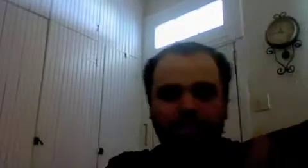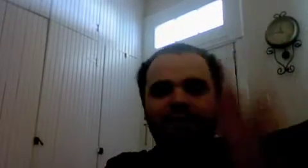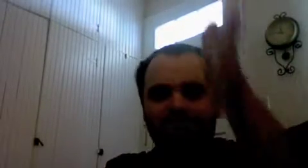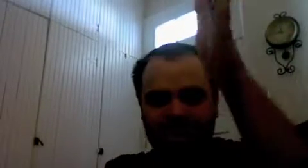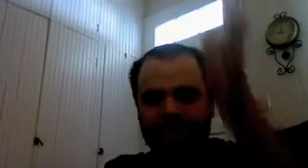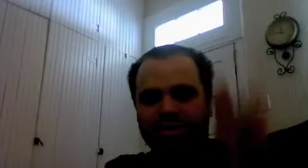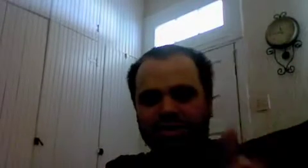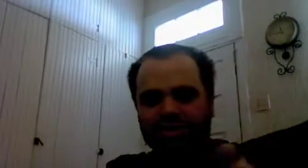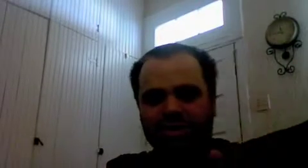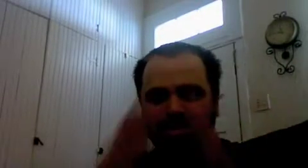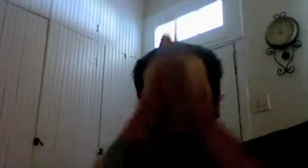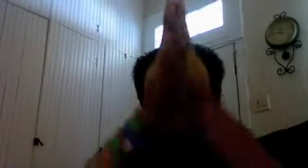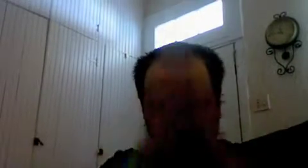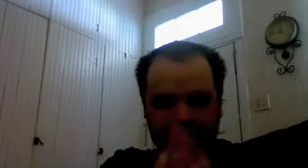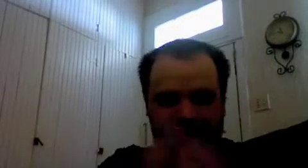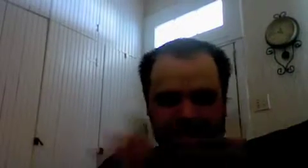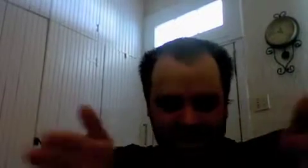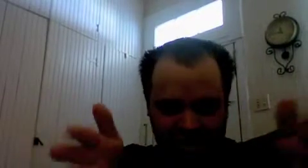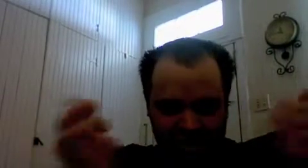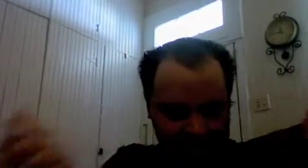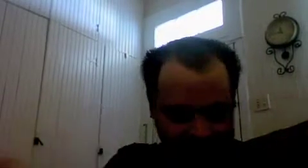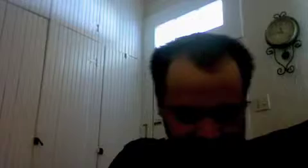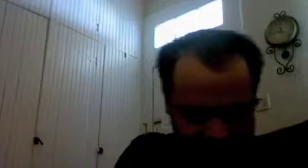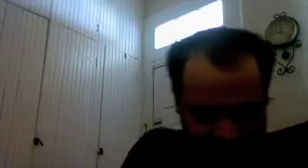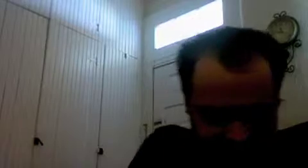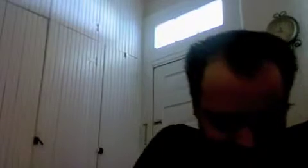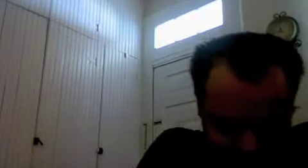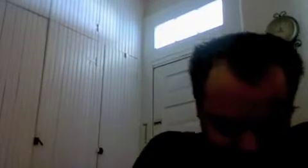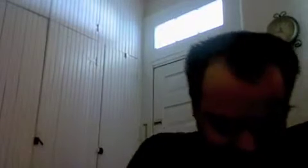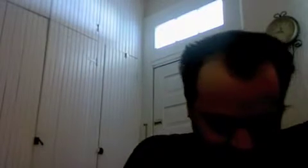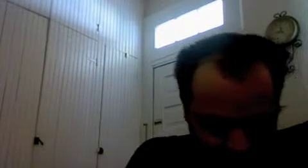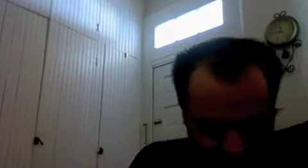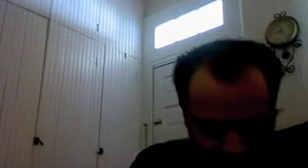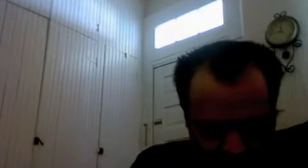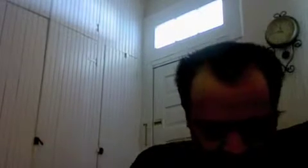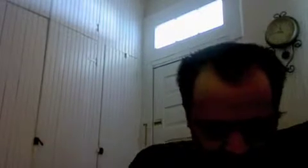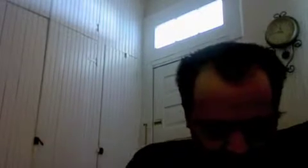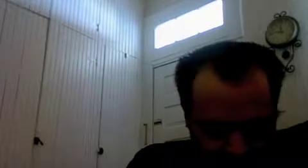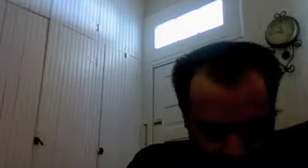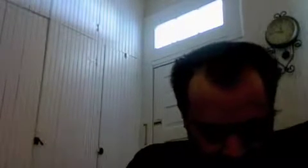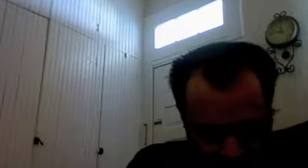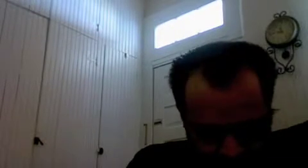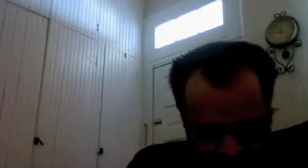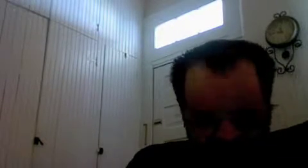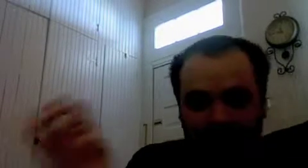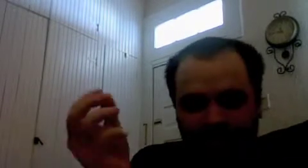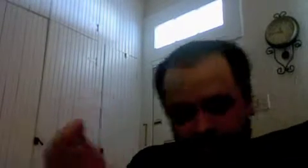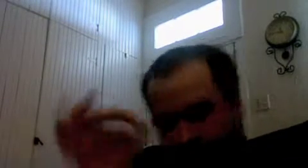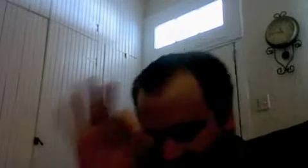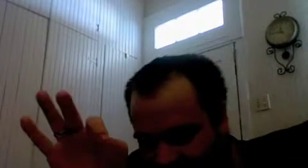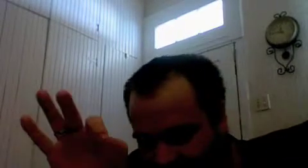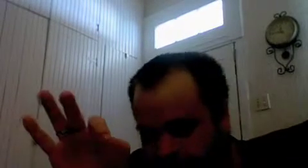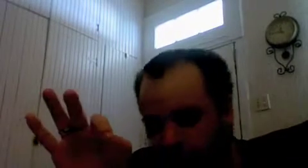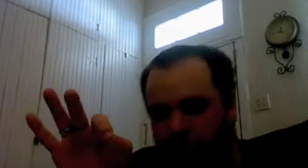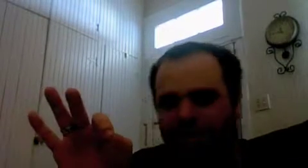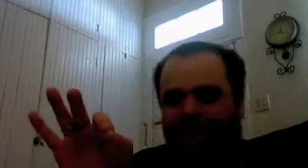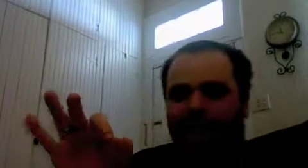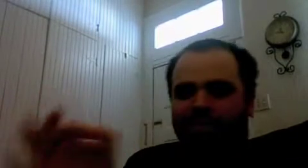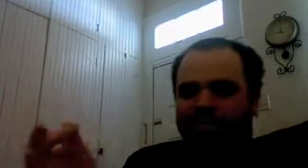the bifurcation of the simple the splitting in two of something um and it the mechanism by which that happens